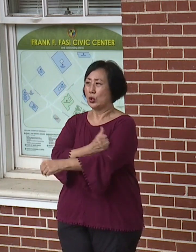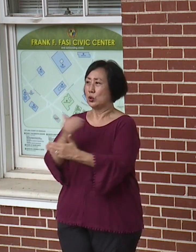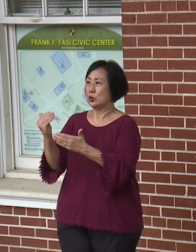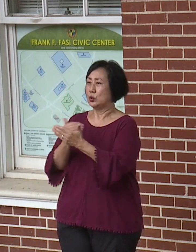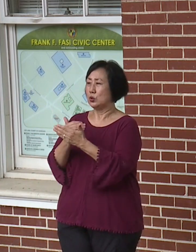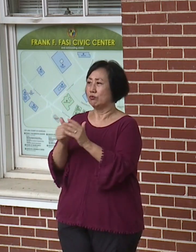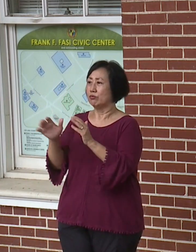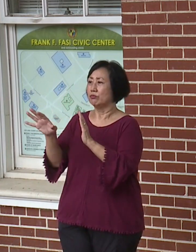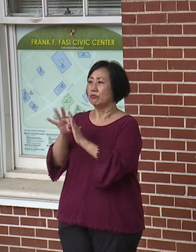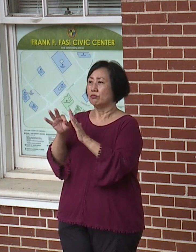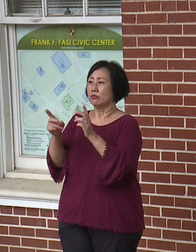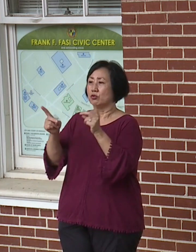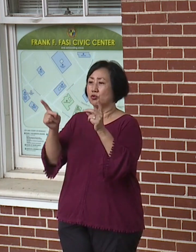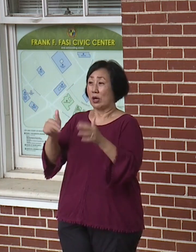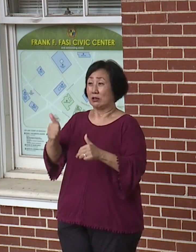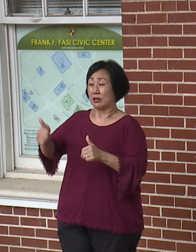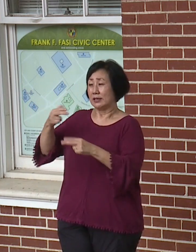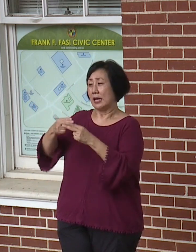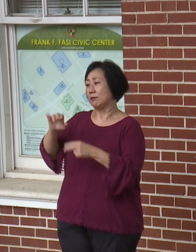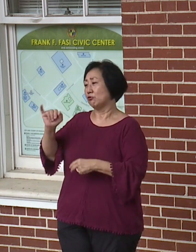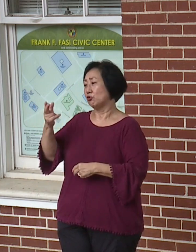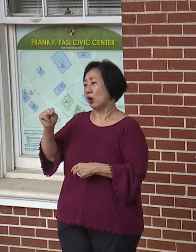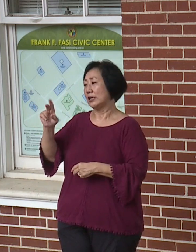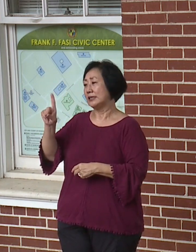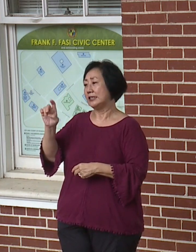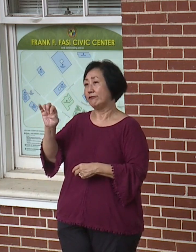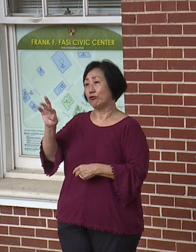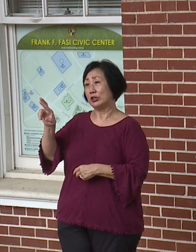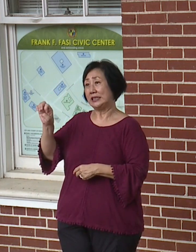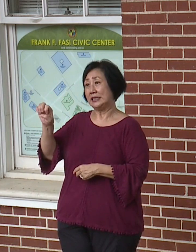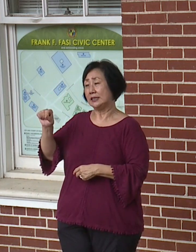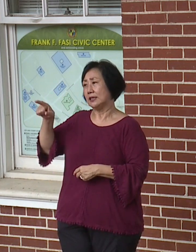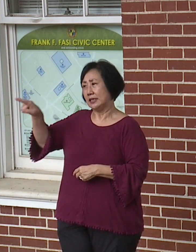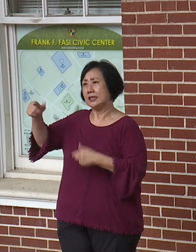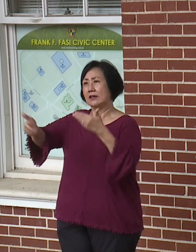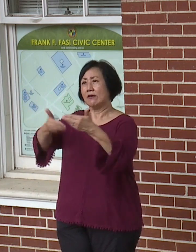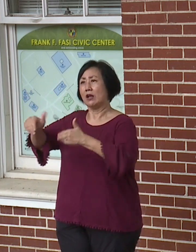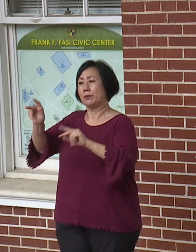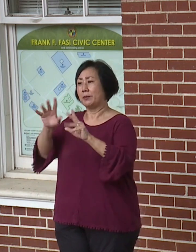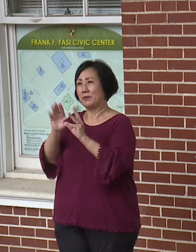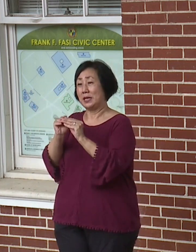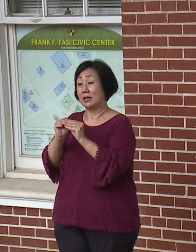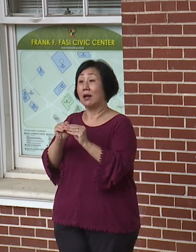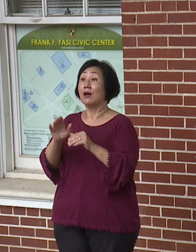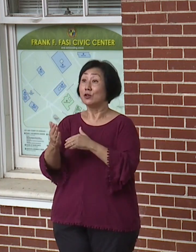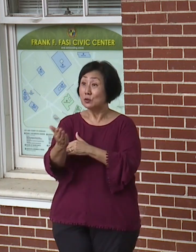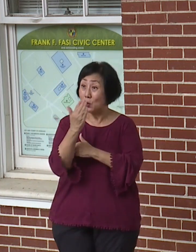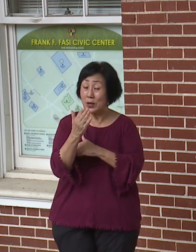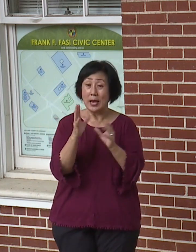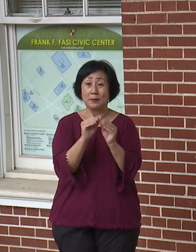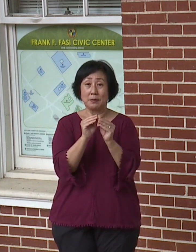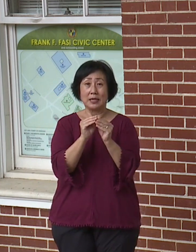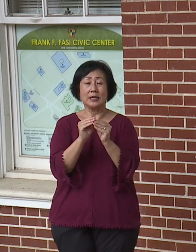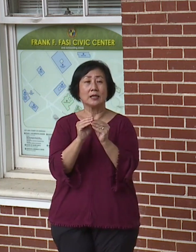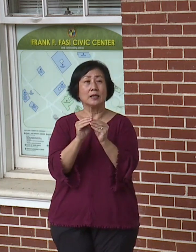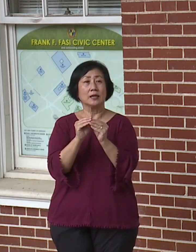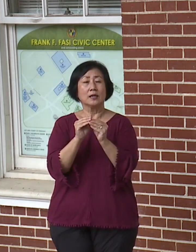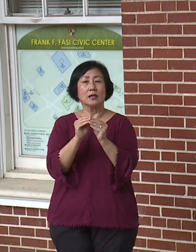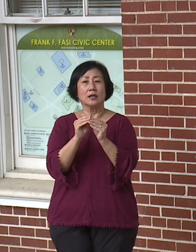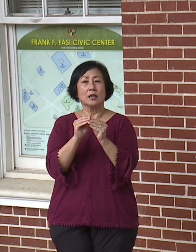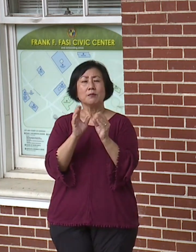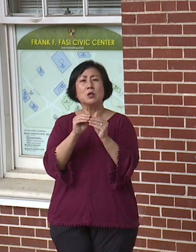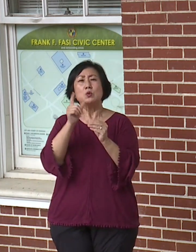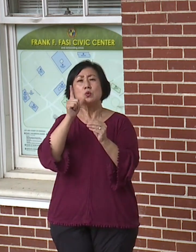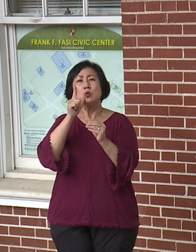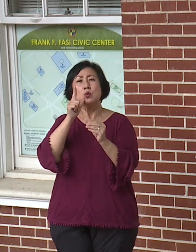director, John DeFries. He's inviting others to participate in that conversation. This morning, we also had a meeting put together